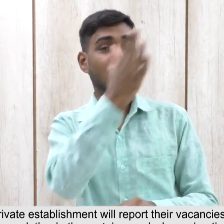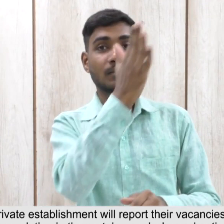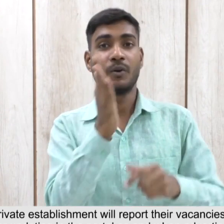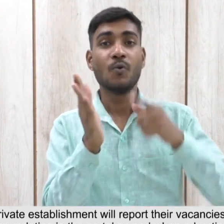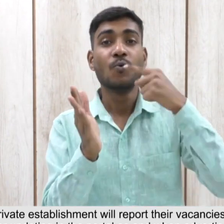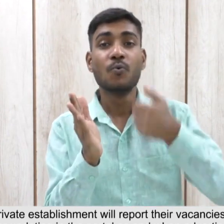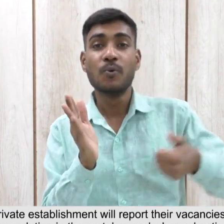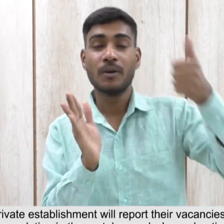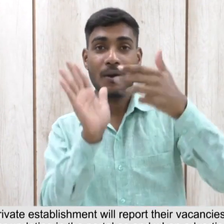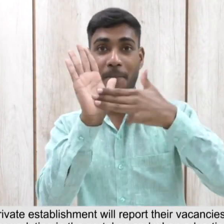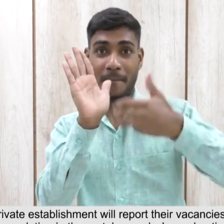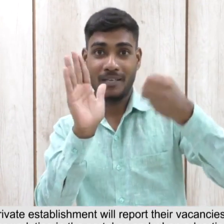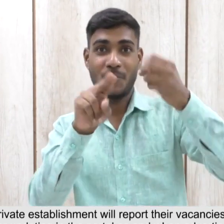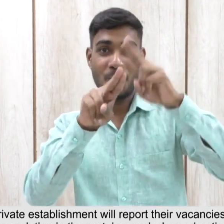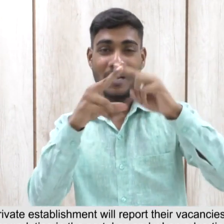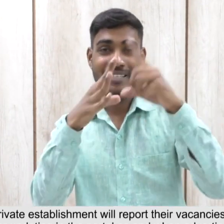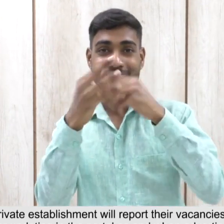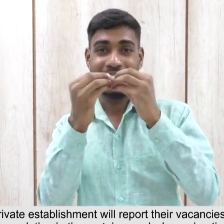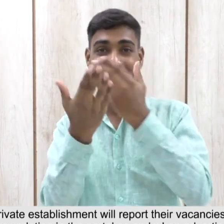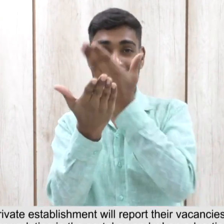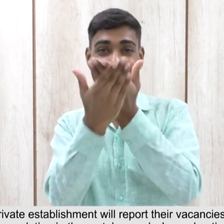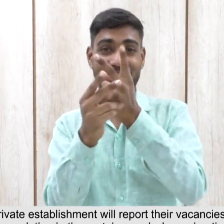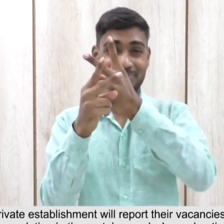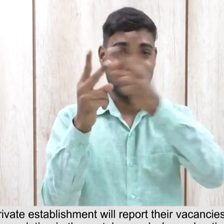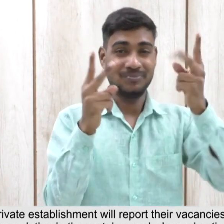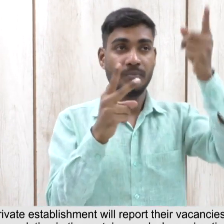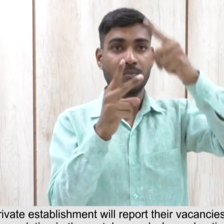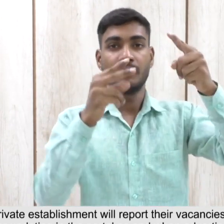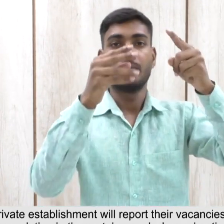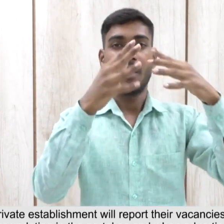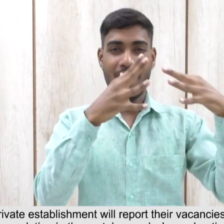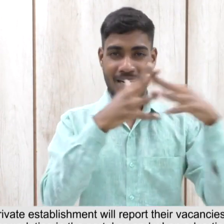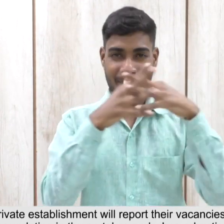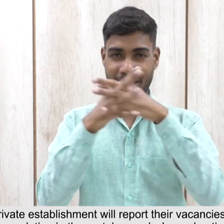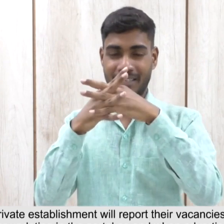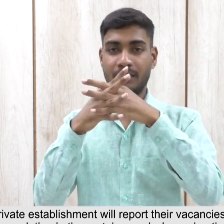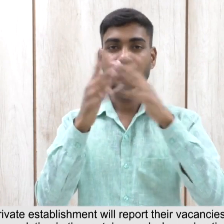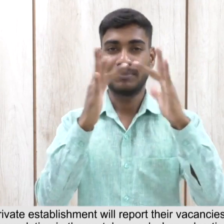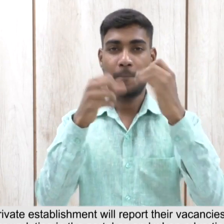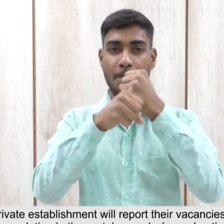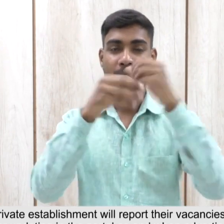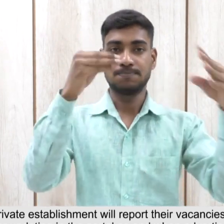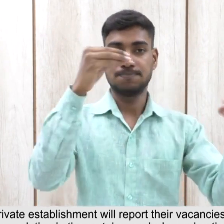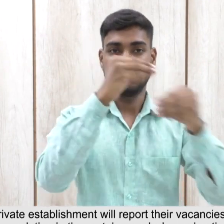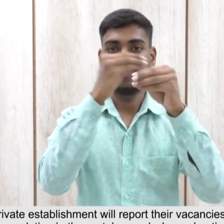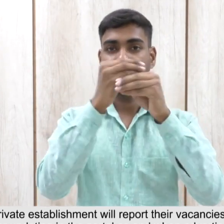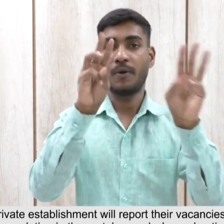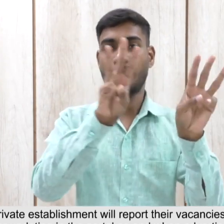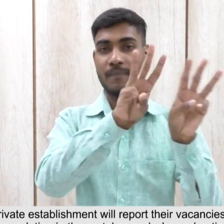the Ministry of Labor and Employment for updating in the portal as and when advertisement is issued by